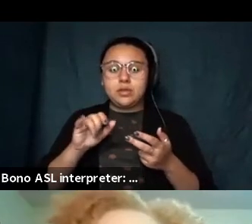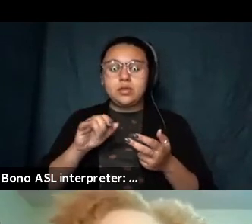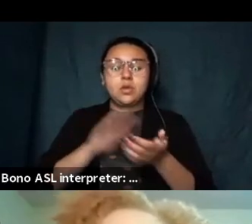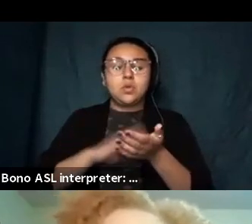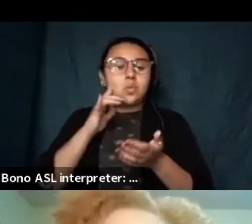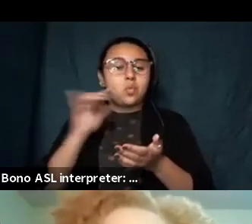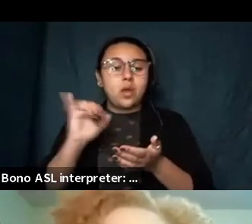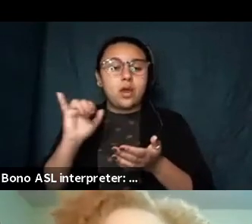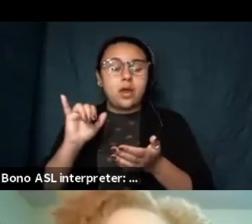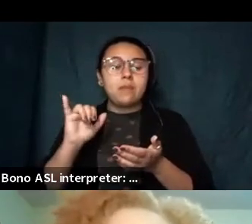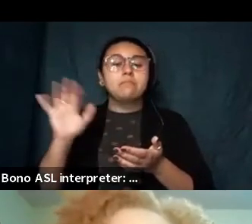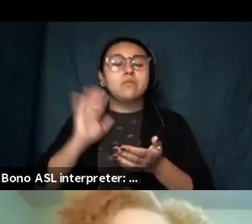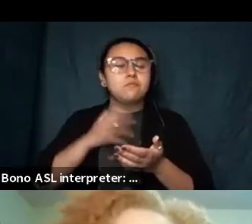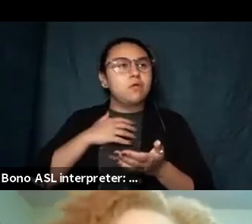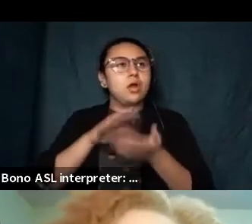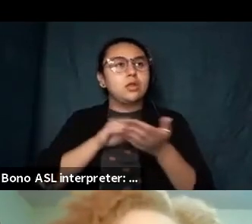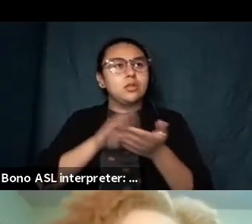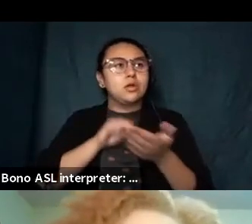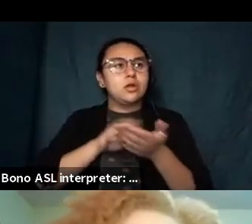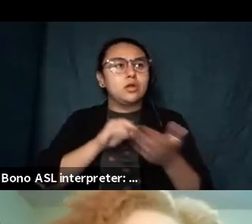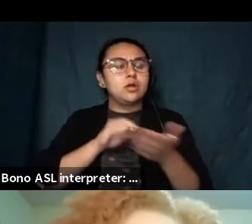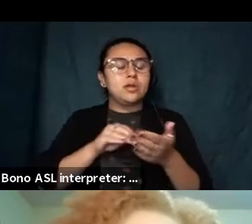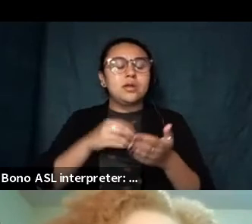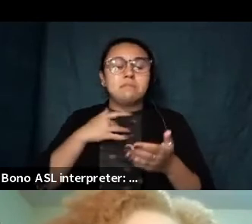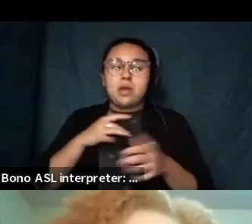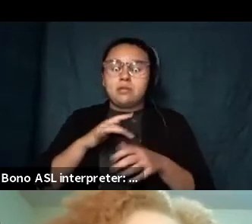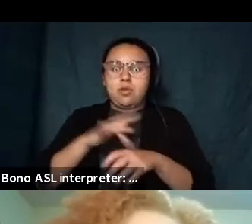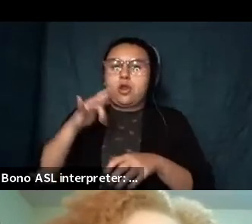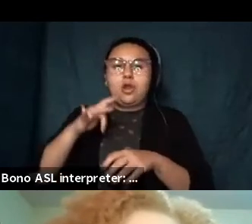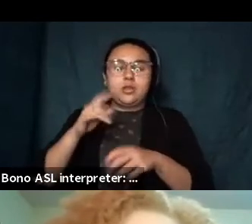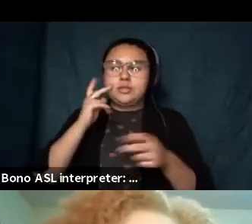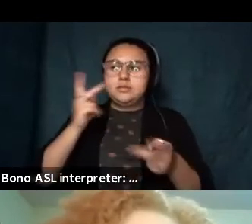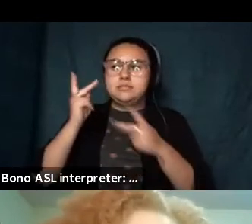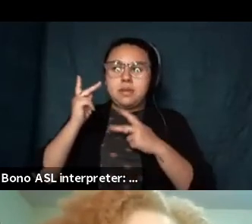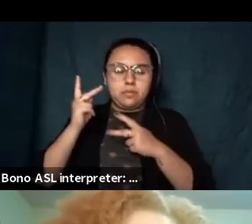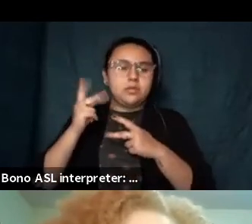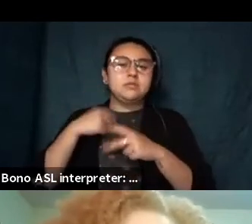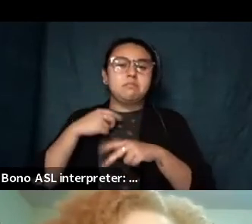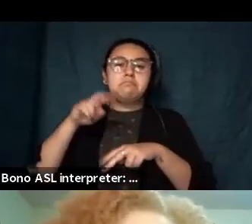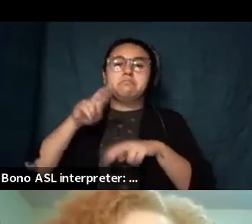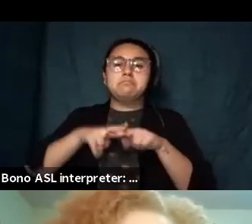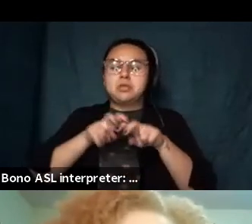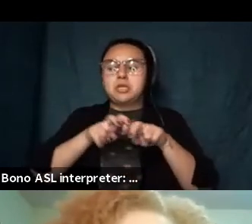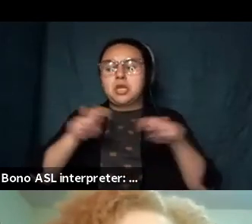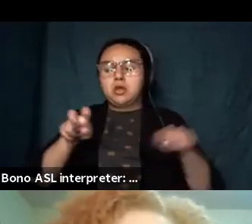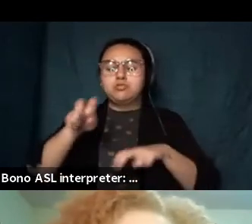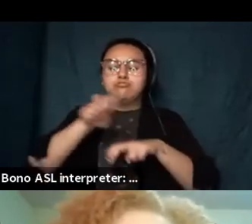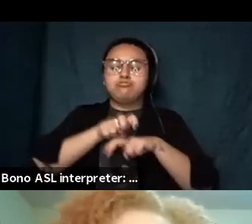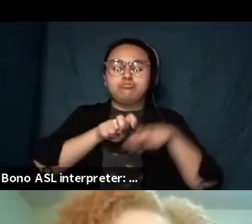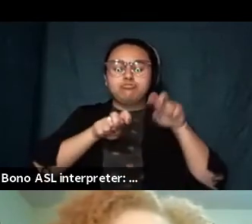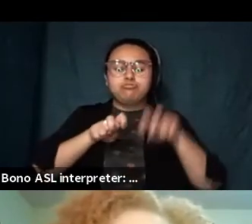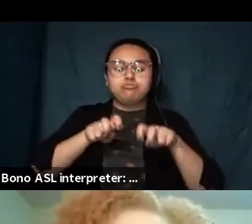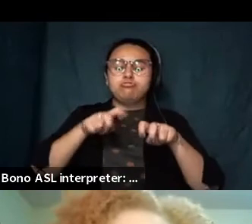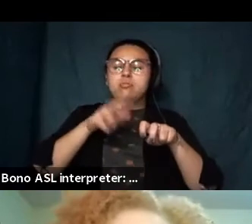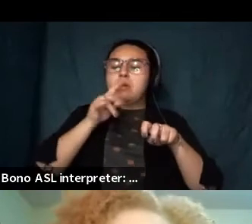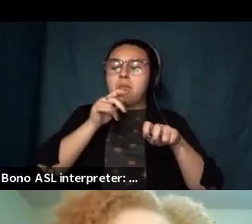i think some of my earliest memories are sitting on a couch in the house i grew up in with my mom and my two